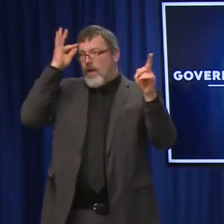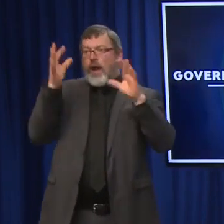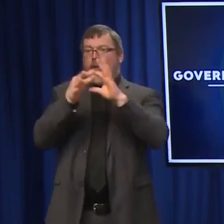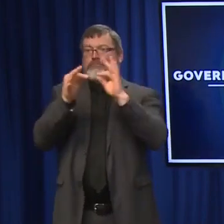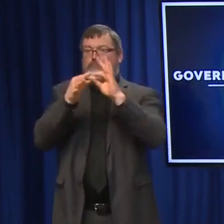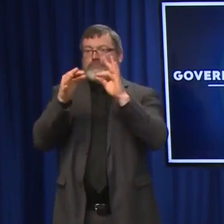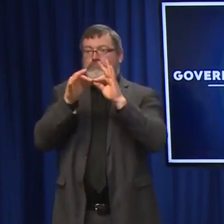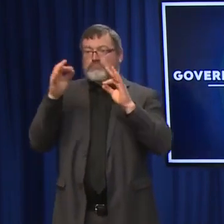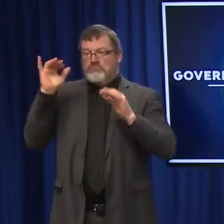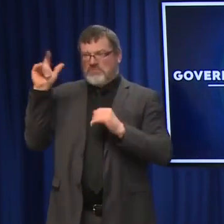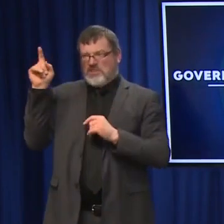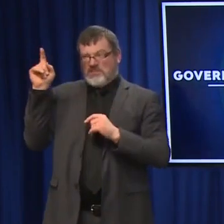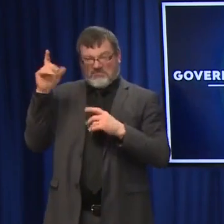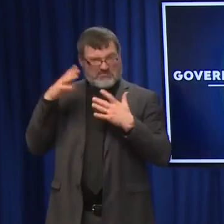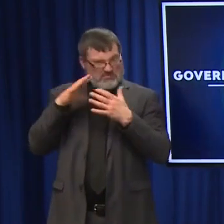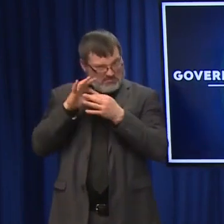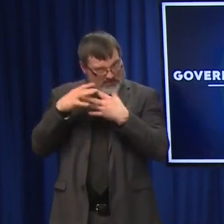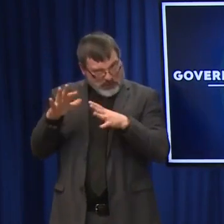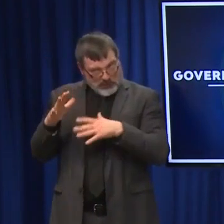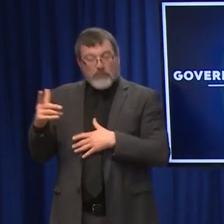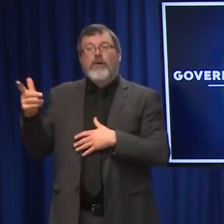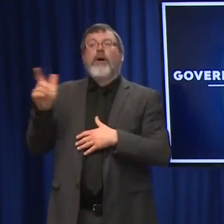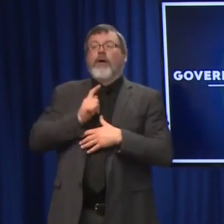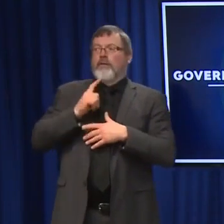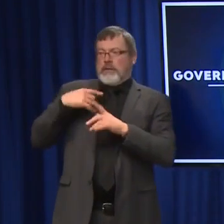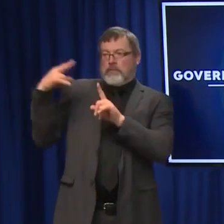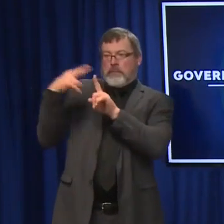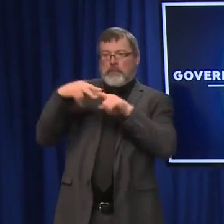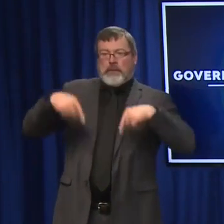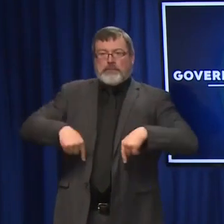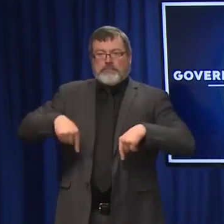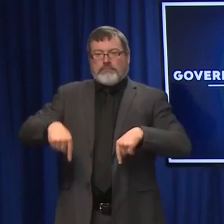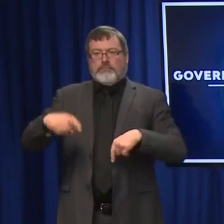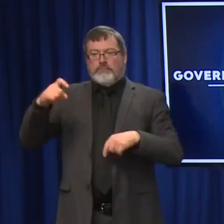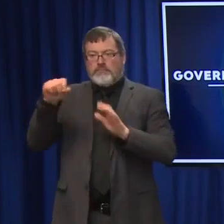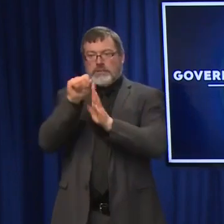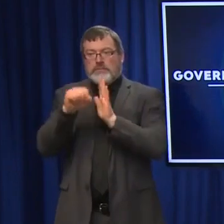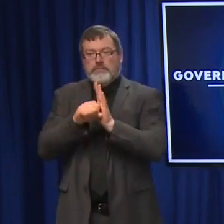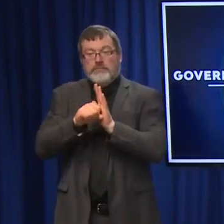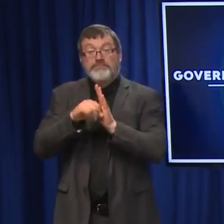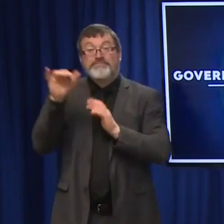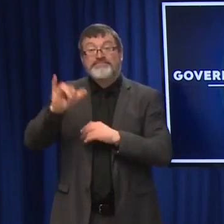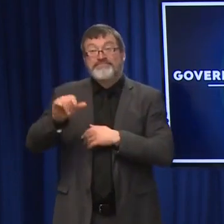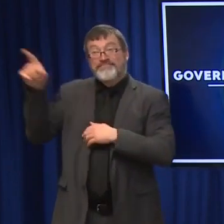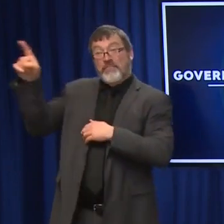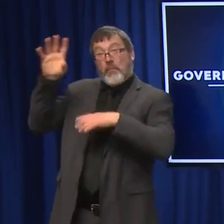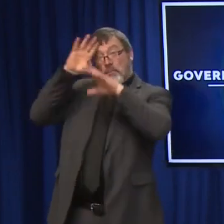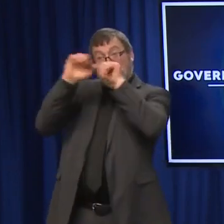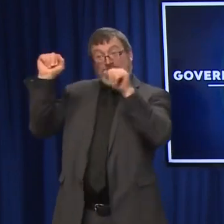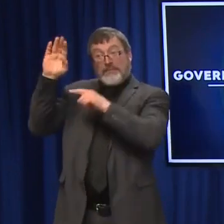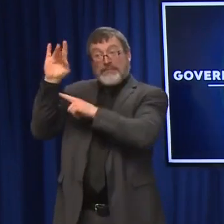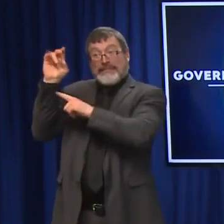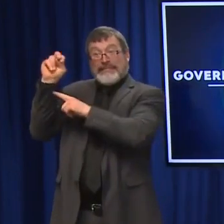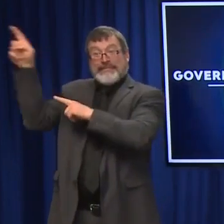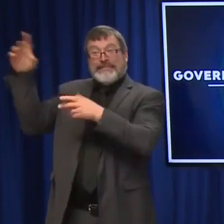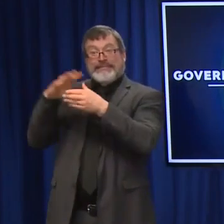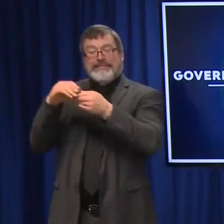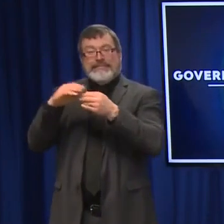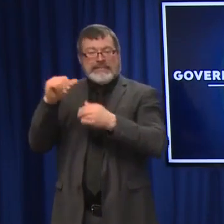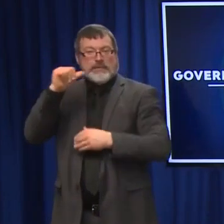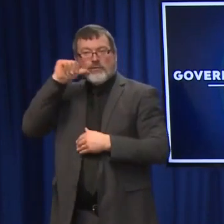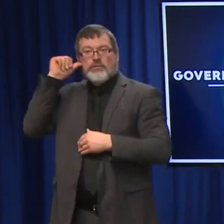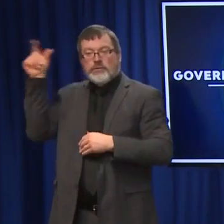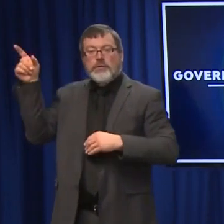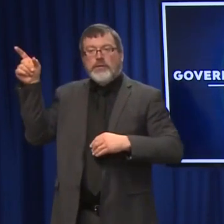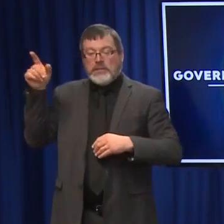We'll just start off talking a bit about the president's remarks. As part of his announcement yesterday, the president stated that the